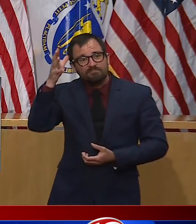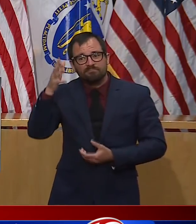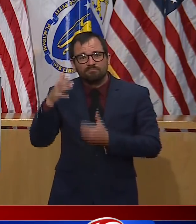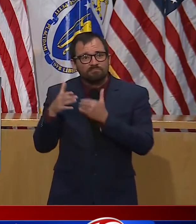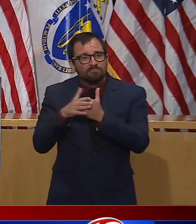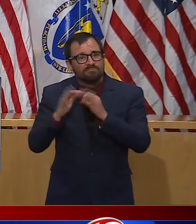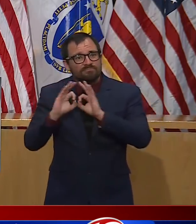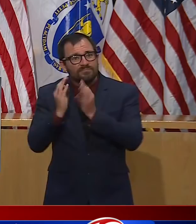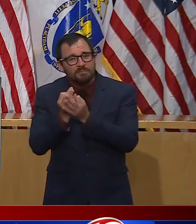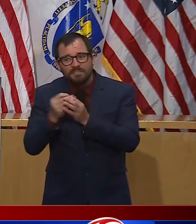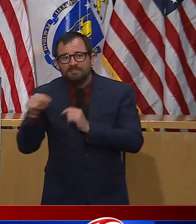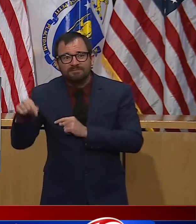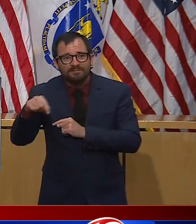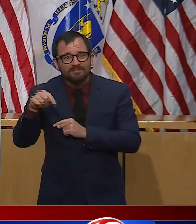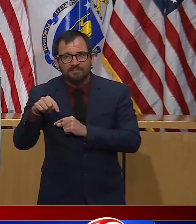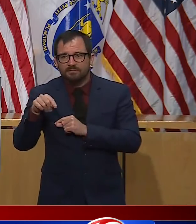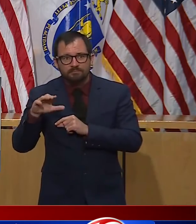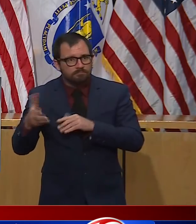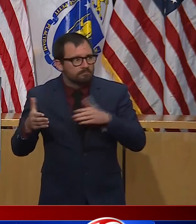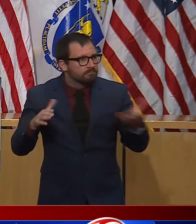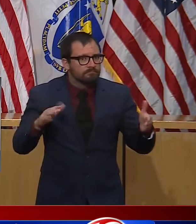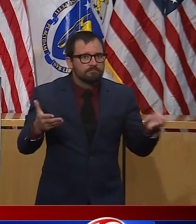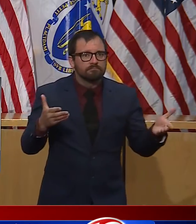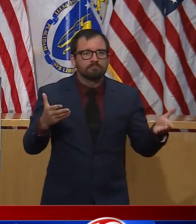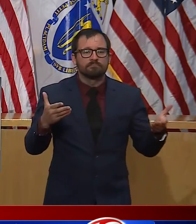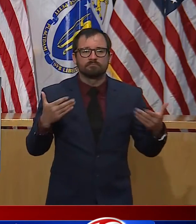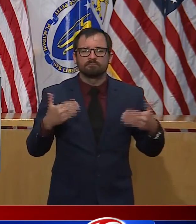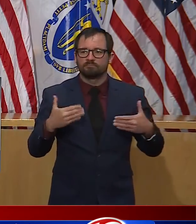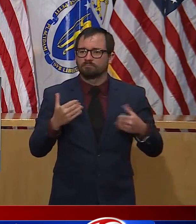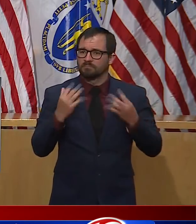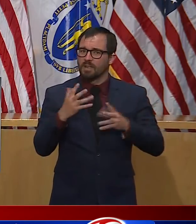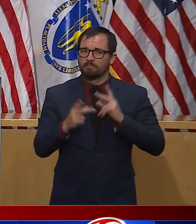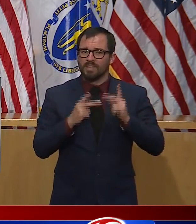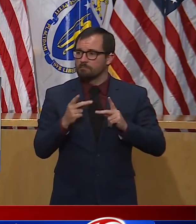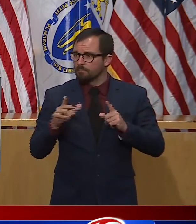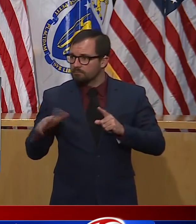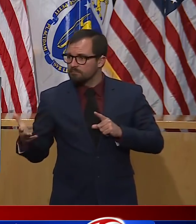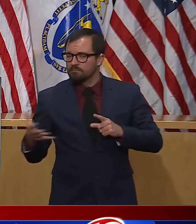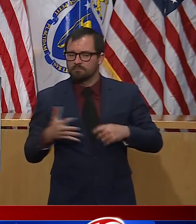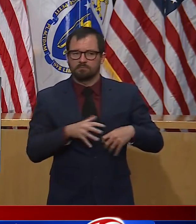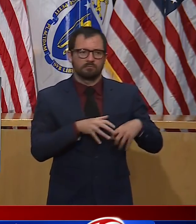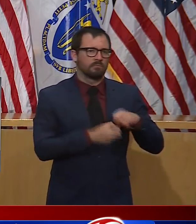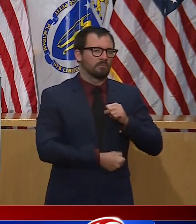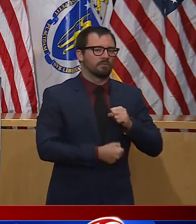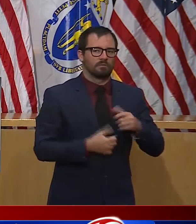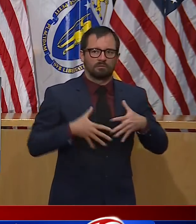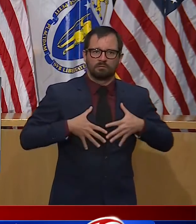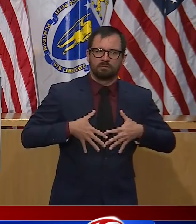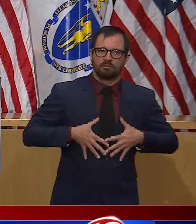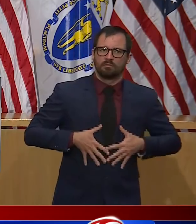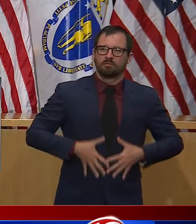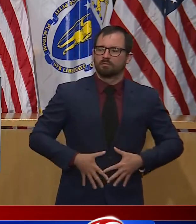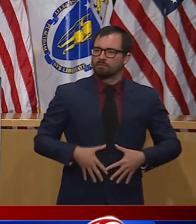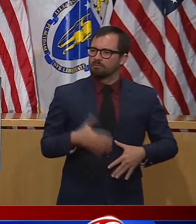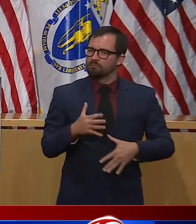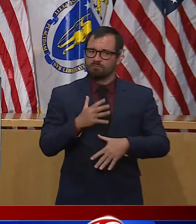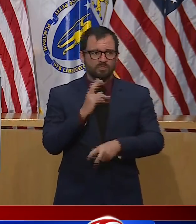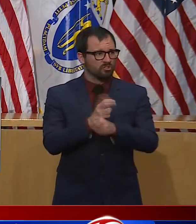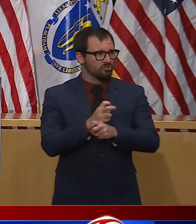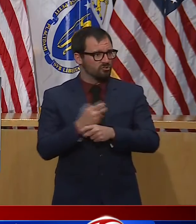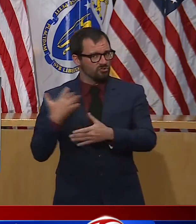the hardest moments of your life. The toll this virus takes and continues to take